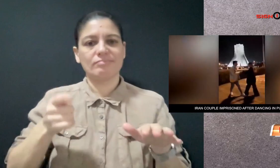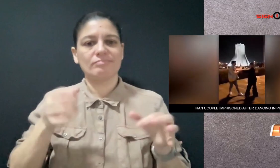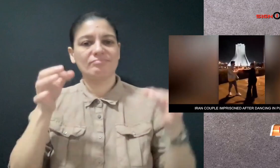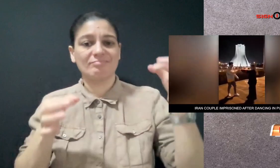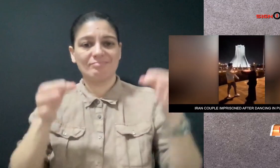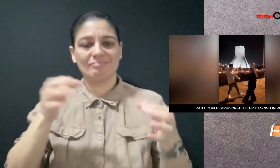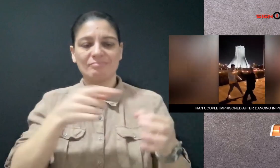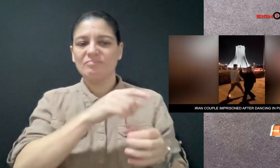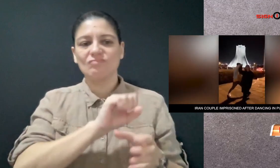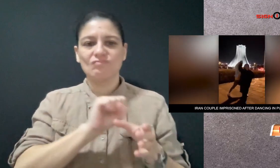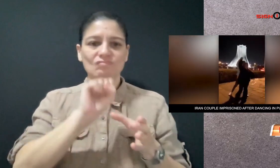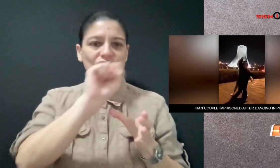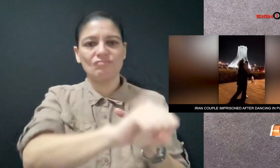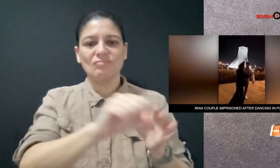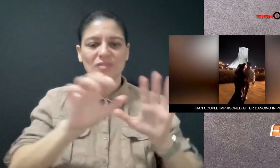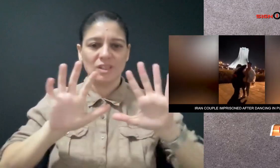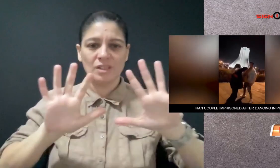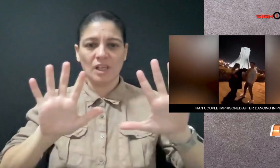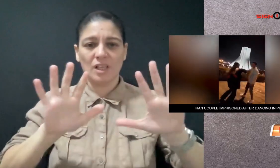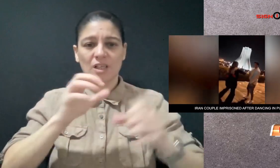to more than 10 and a half years in jail.